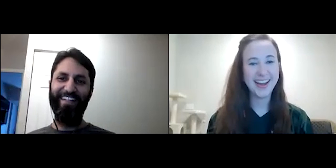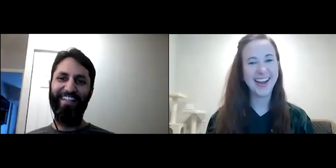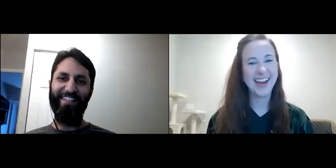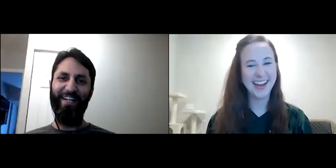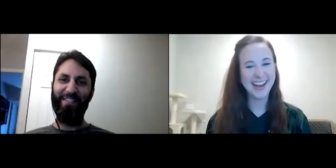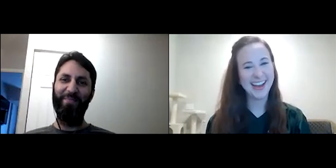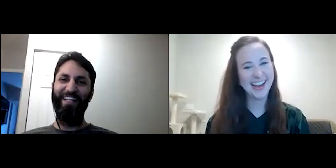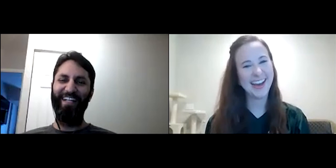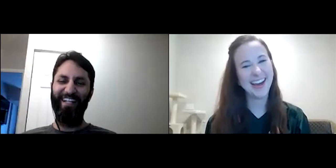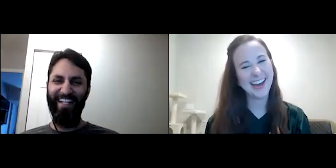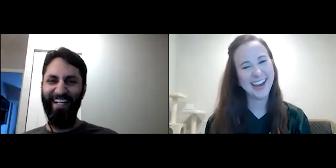That's awesome.